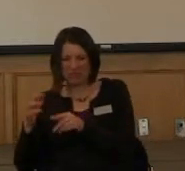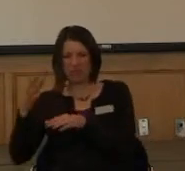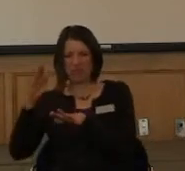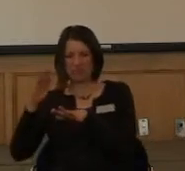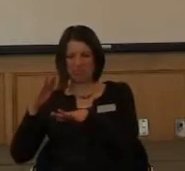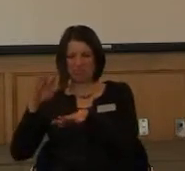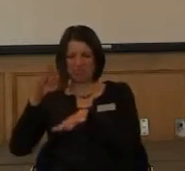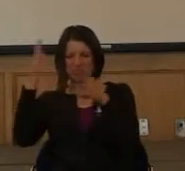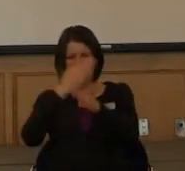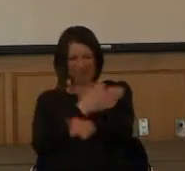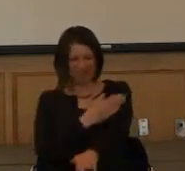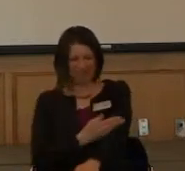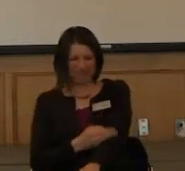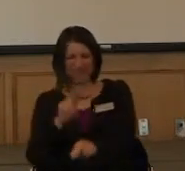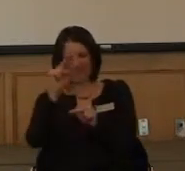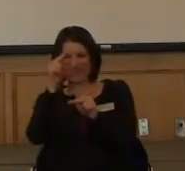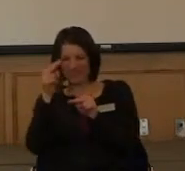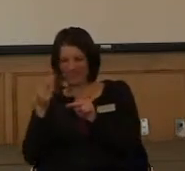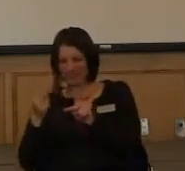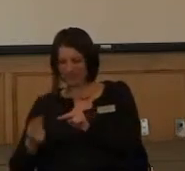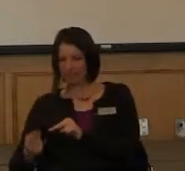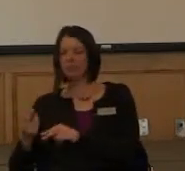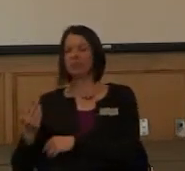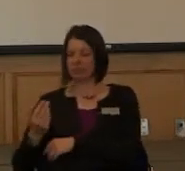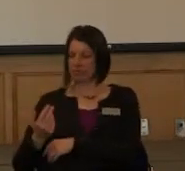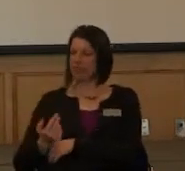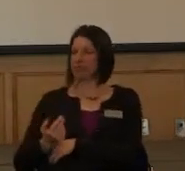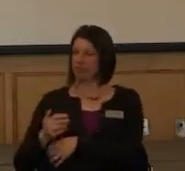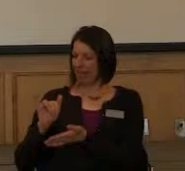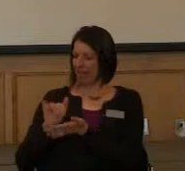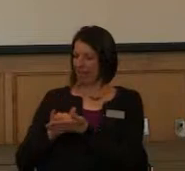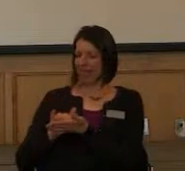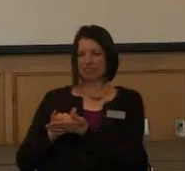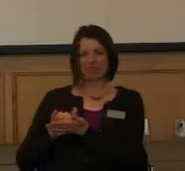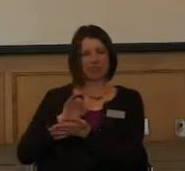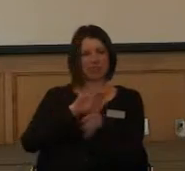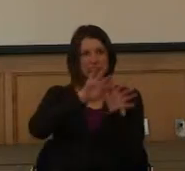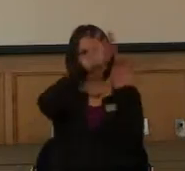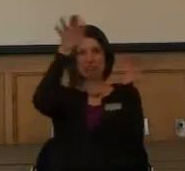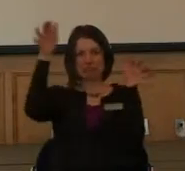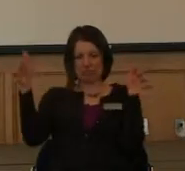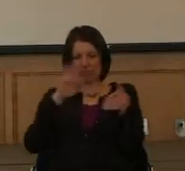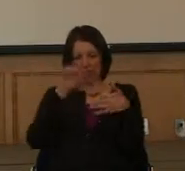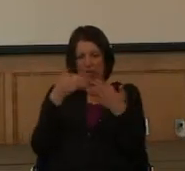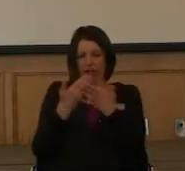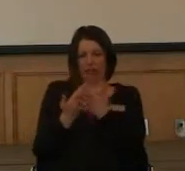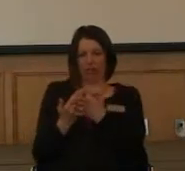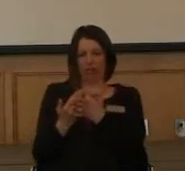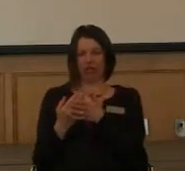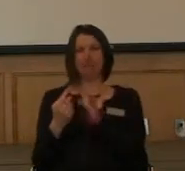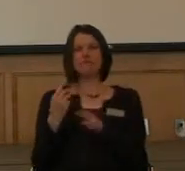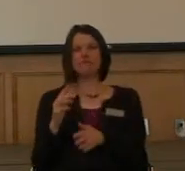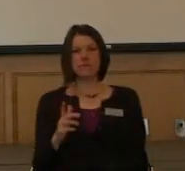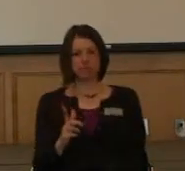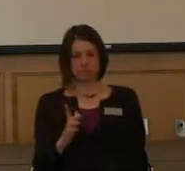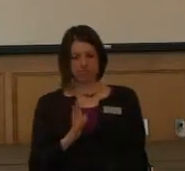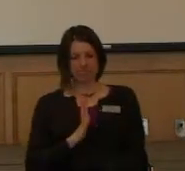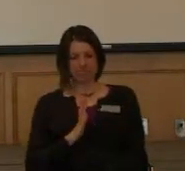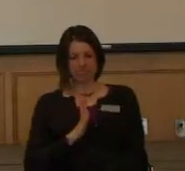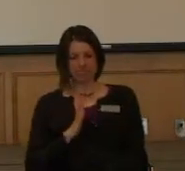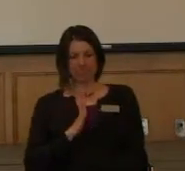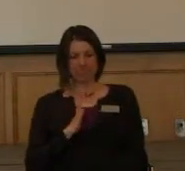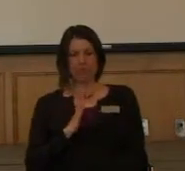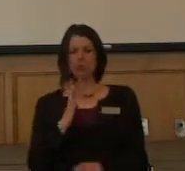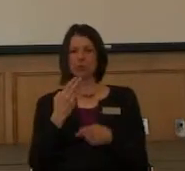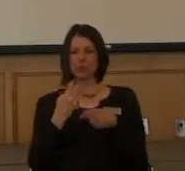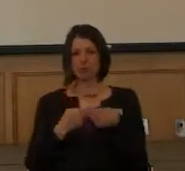of muscle weakness pretty much characterizes all of these. The official name for muscular dystrophy,